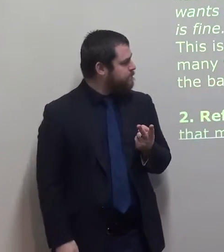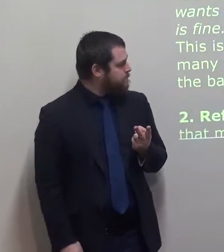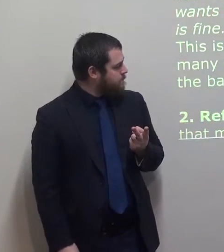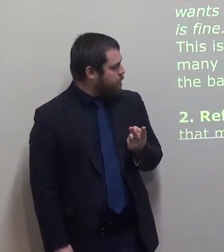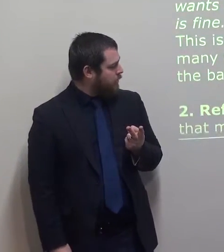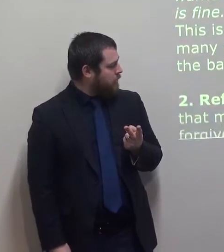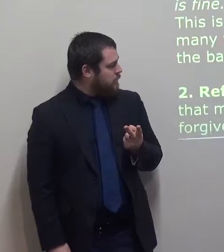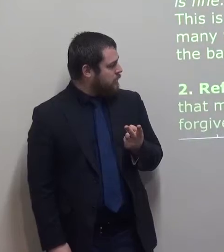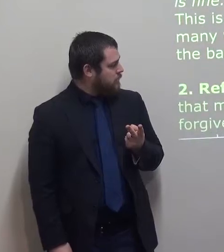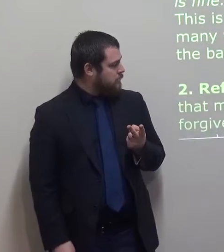Refuse to forgive.